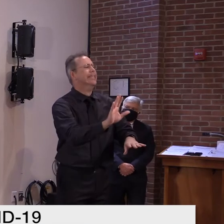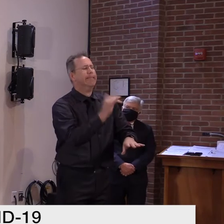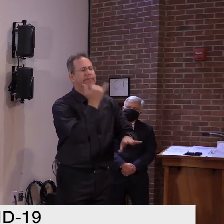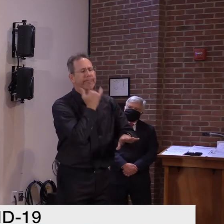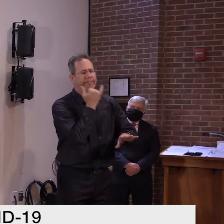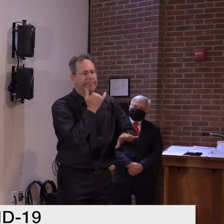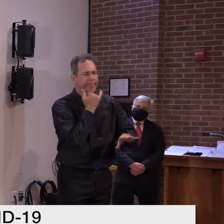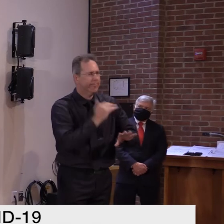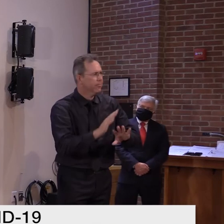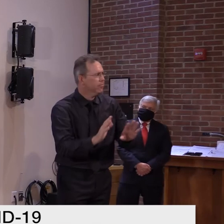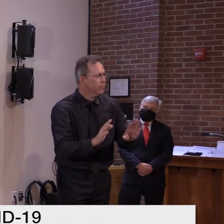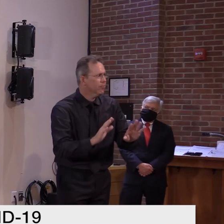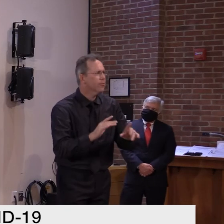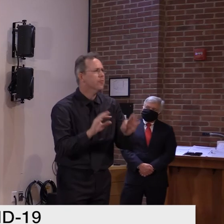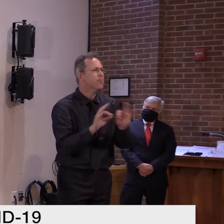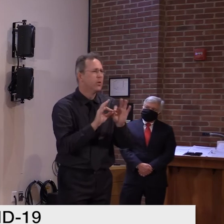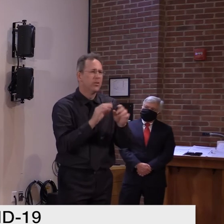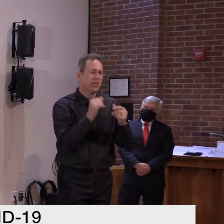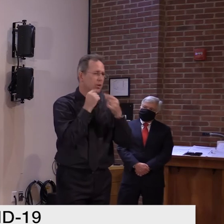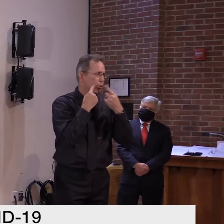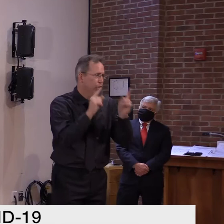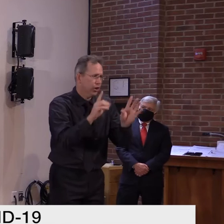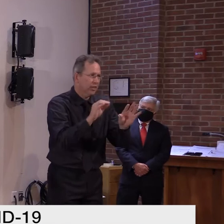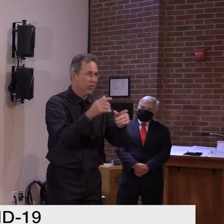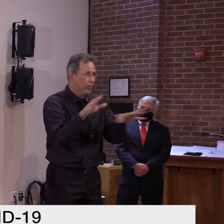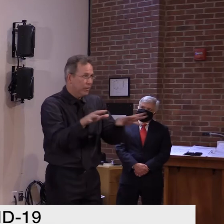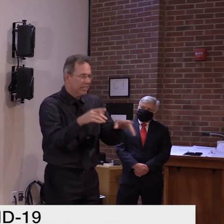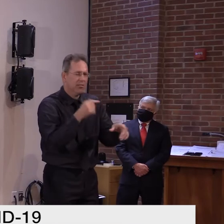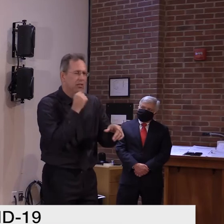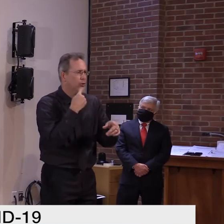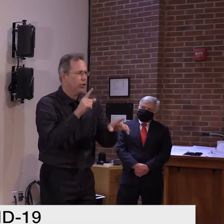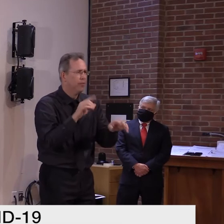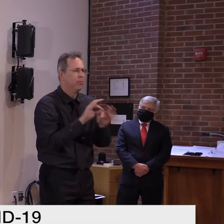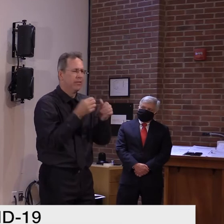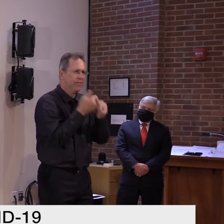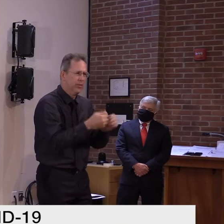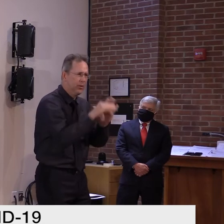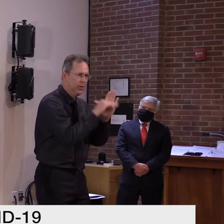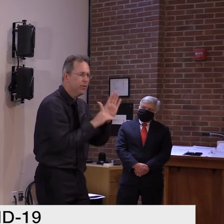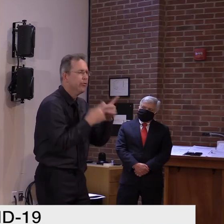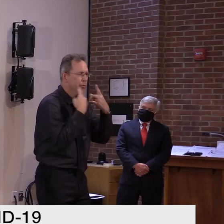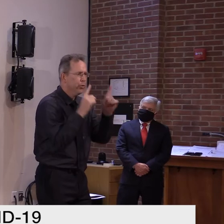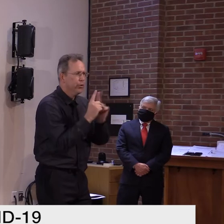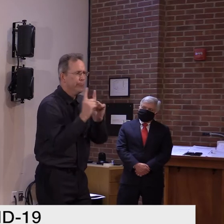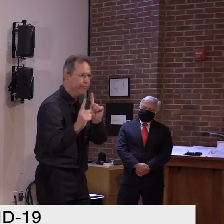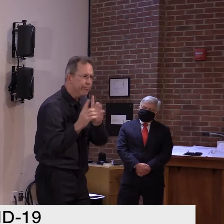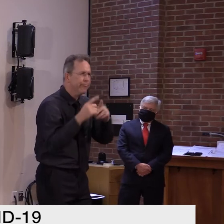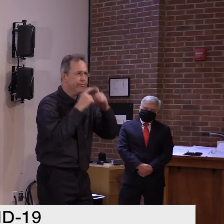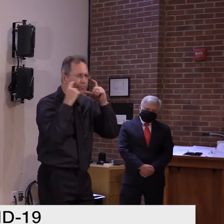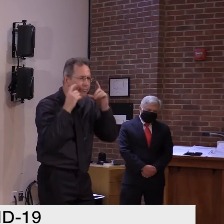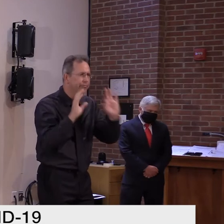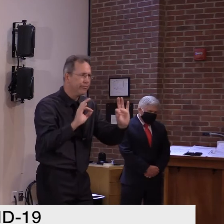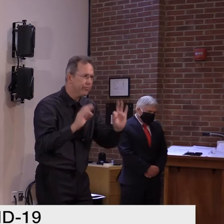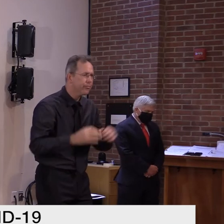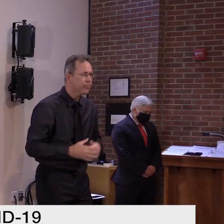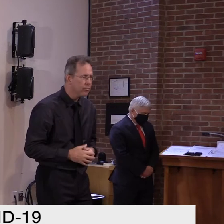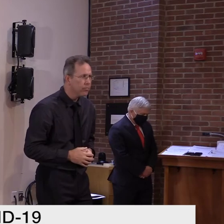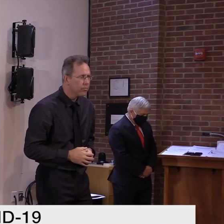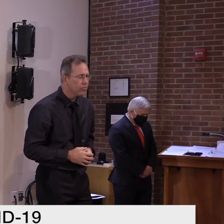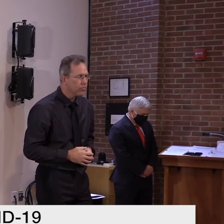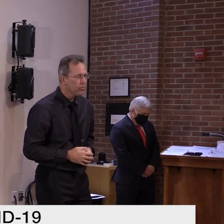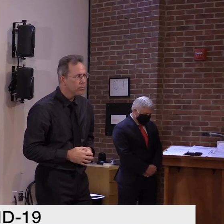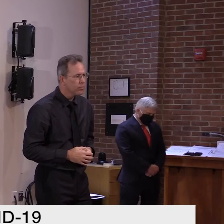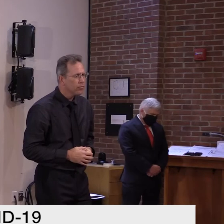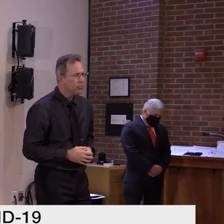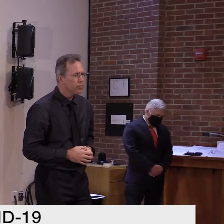but when your inhibitions are down or your social circumstances mandate avoiding those pieces of guidance